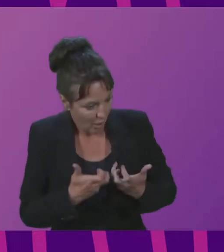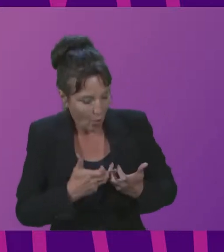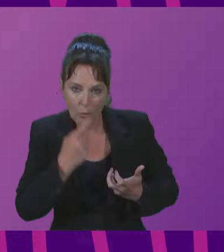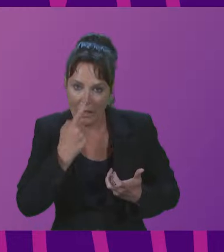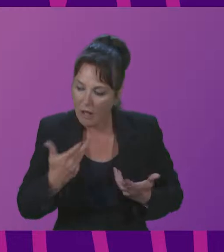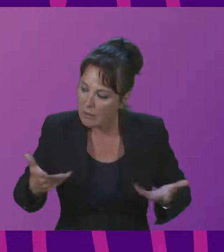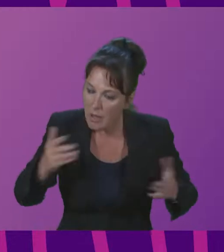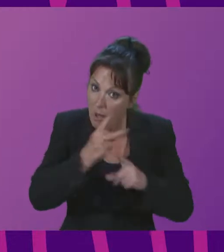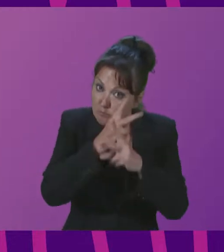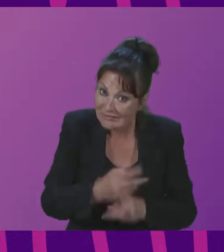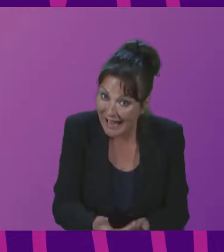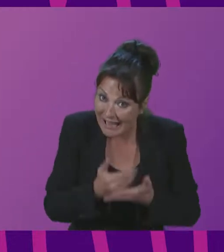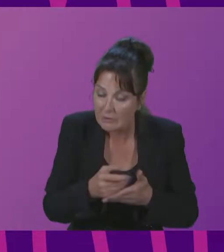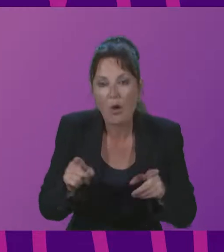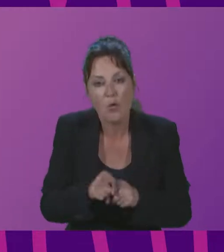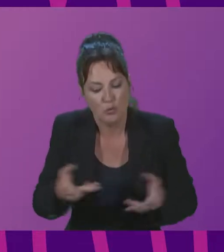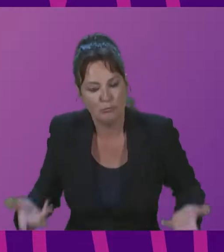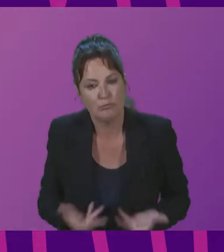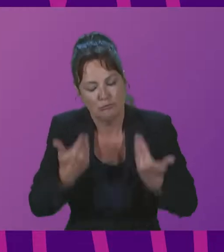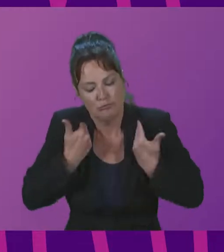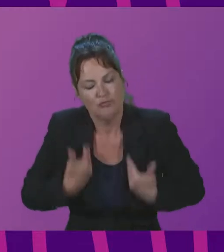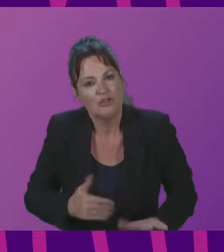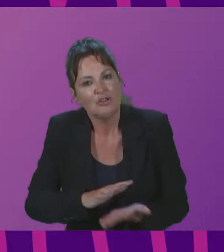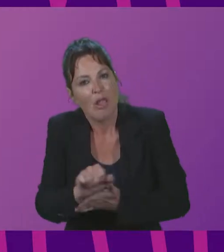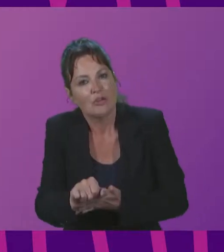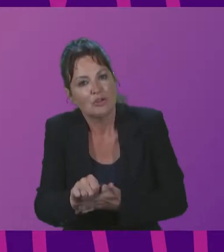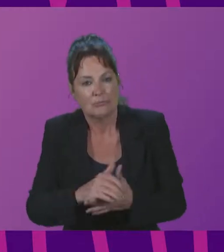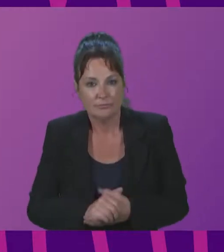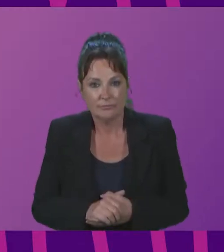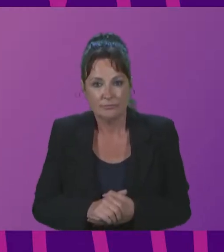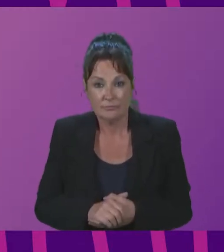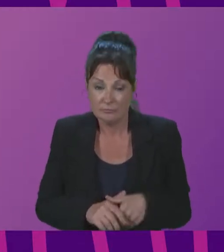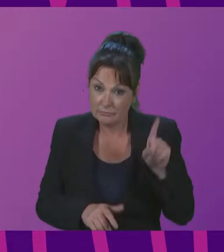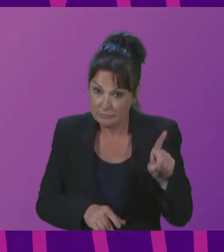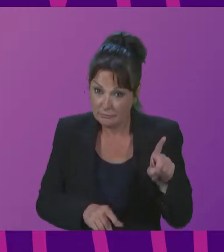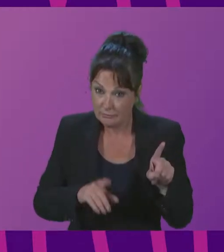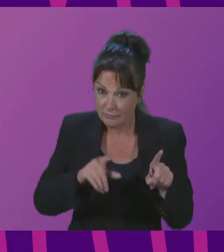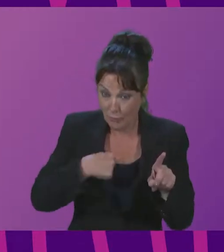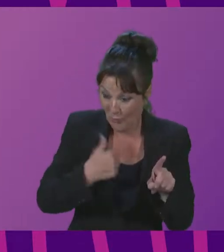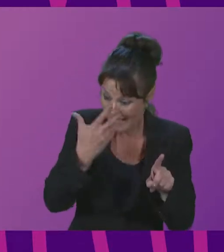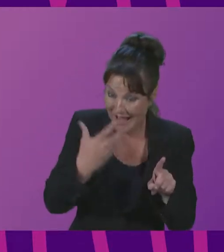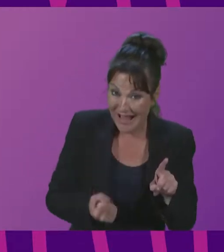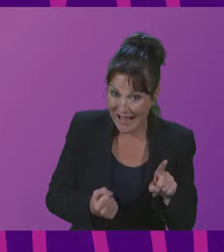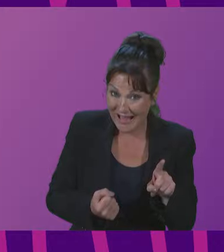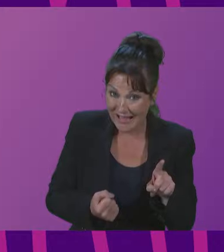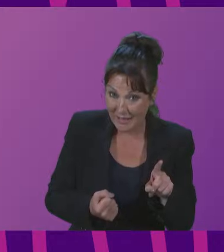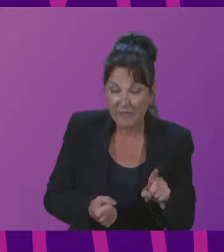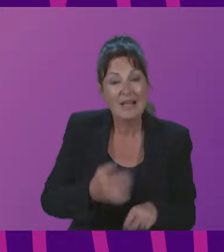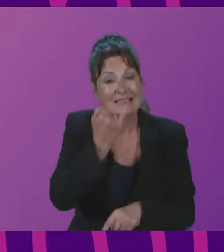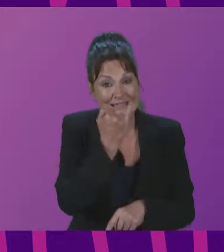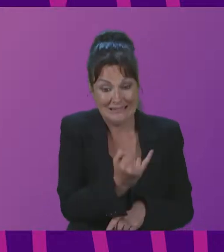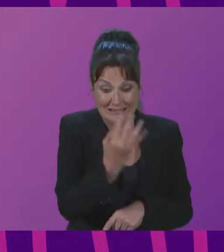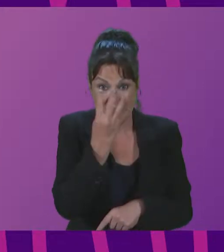of South Sudan, which is comprised of over 64 tribes, which is of tribes